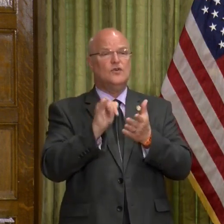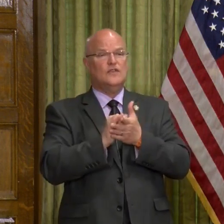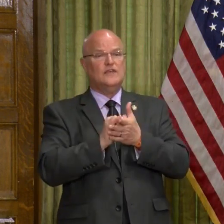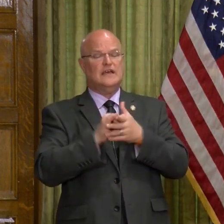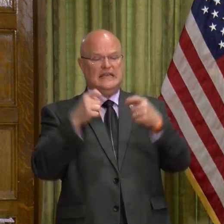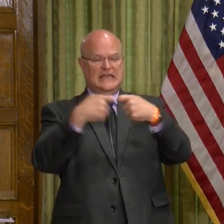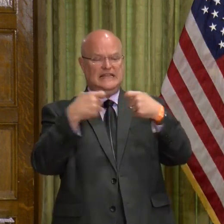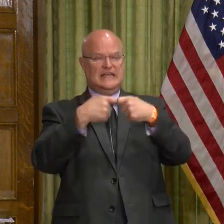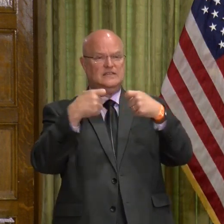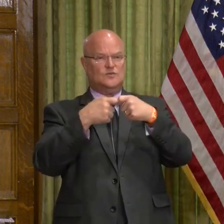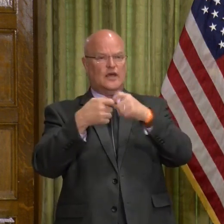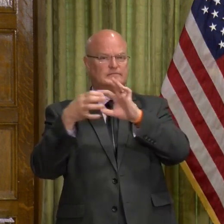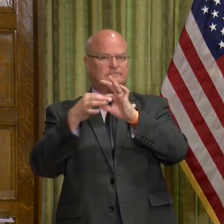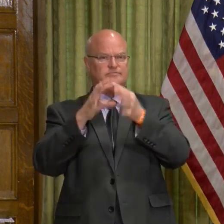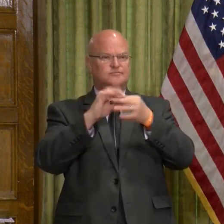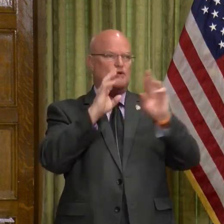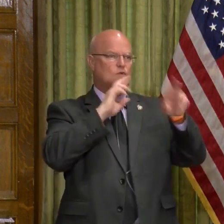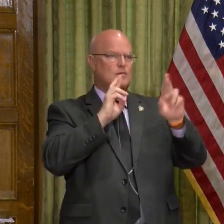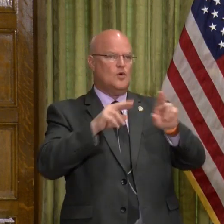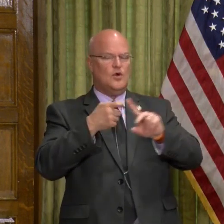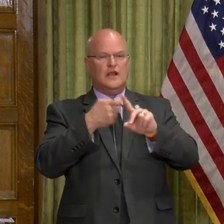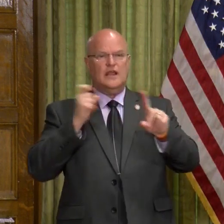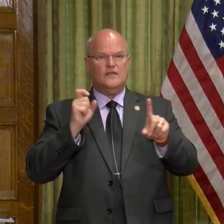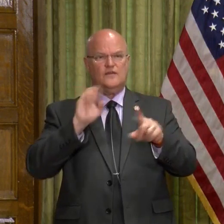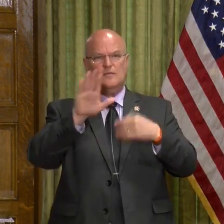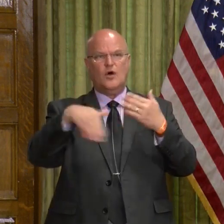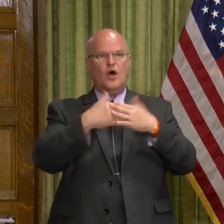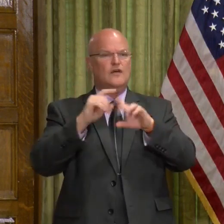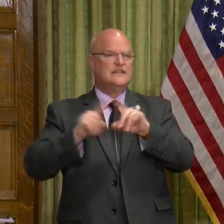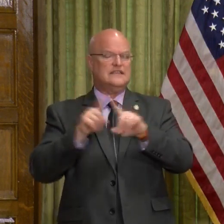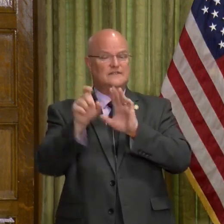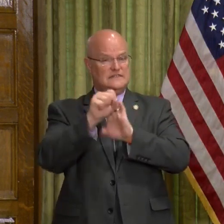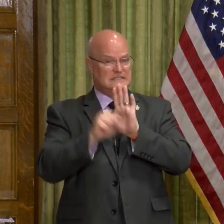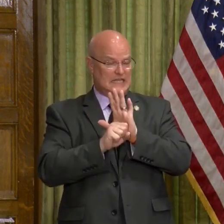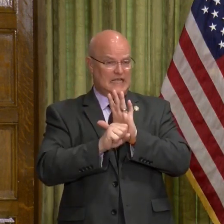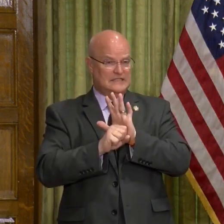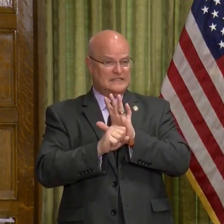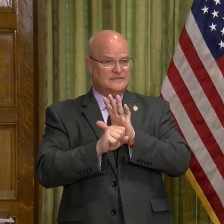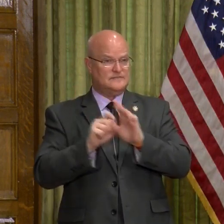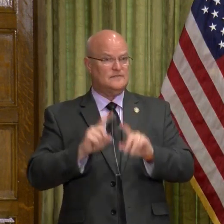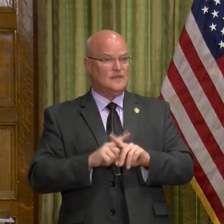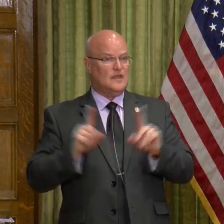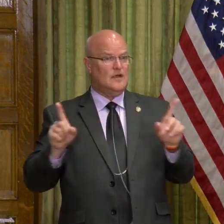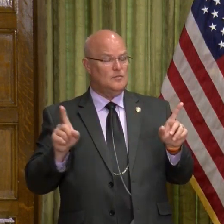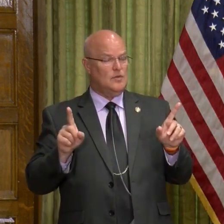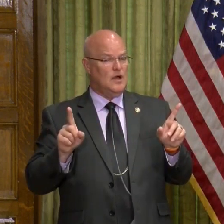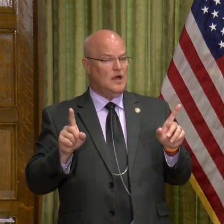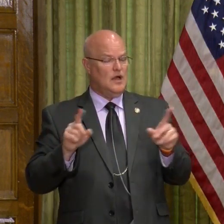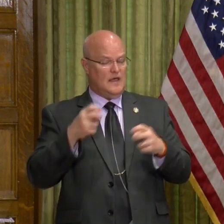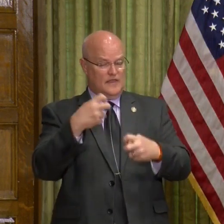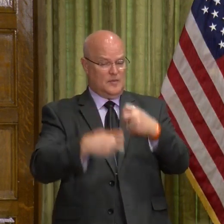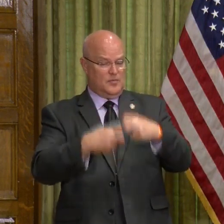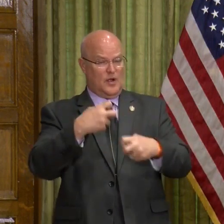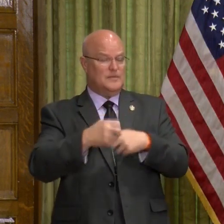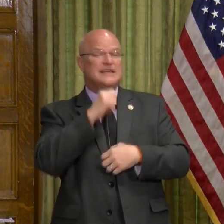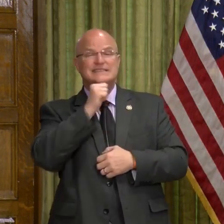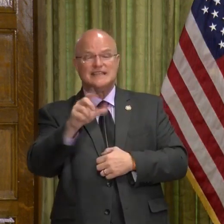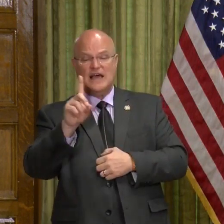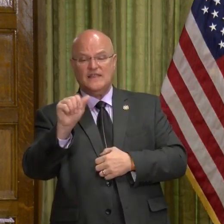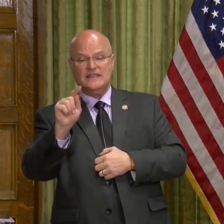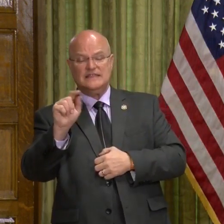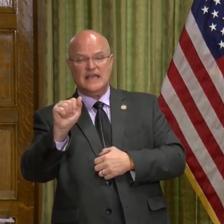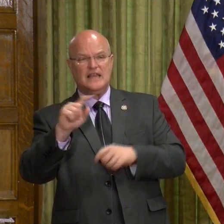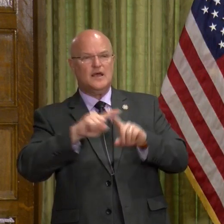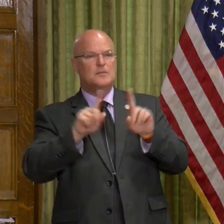electronic channels of reporting from all of the different states. So the problem is not the data,